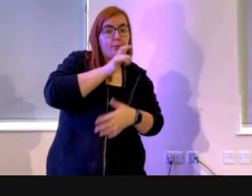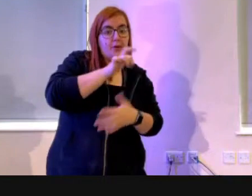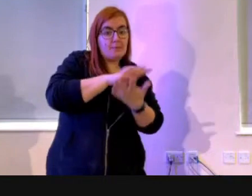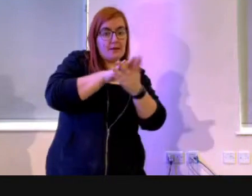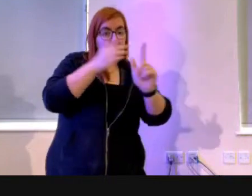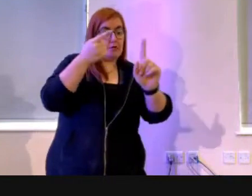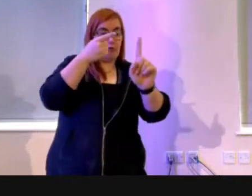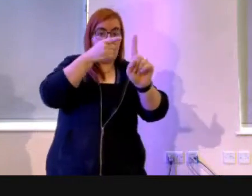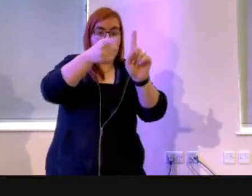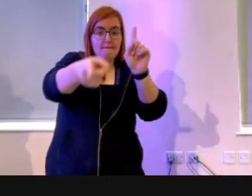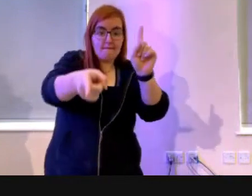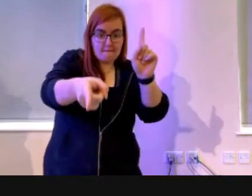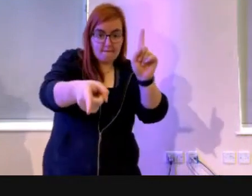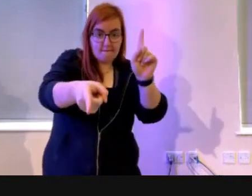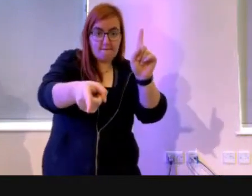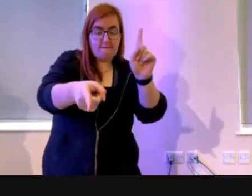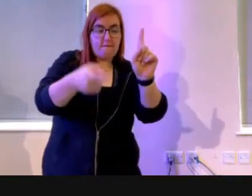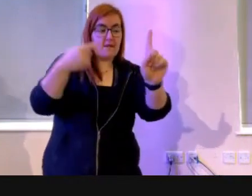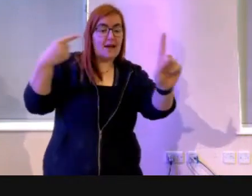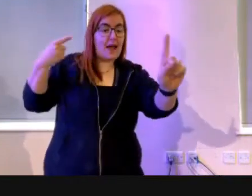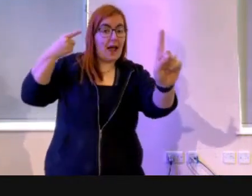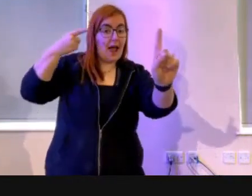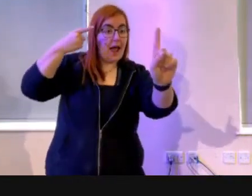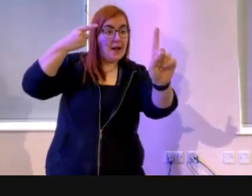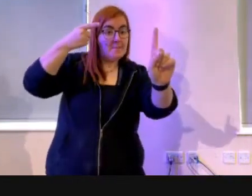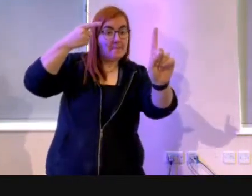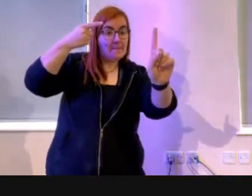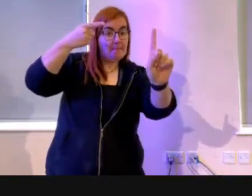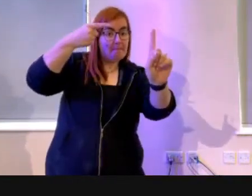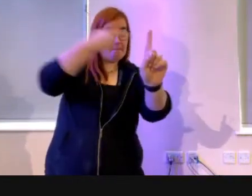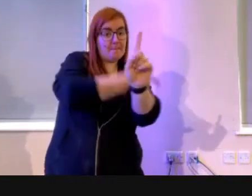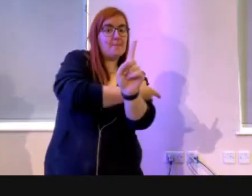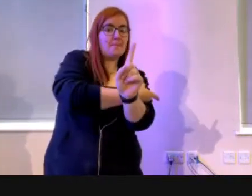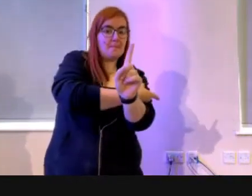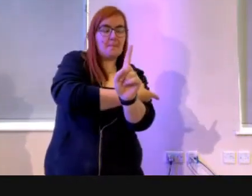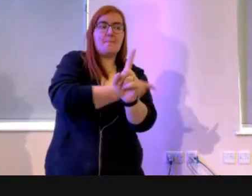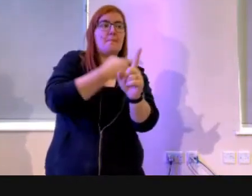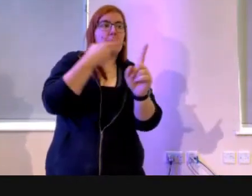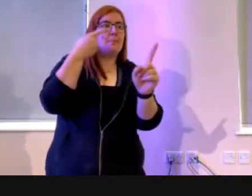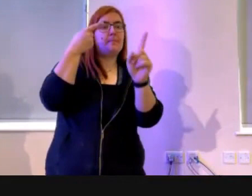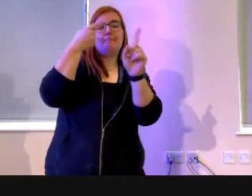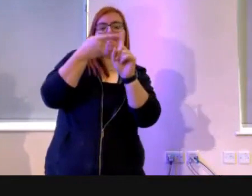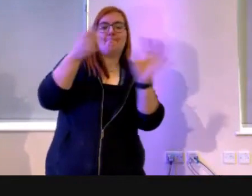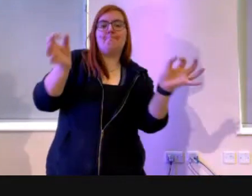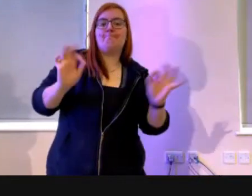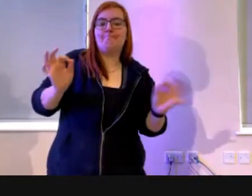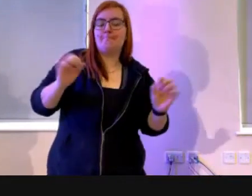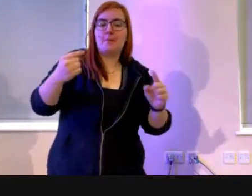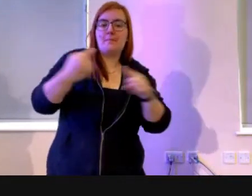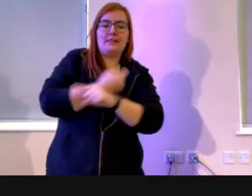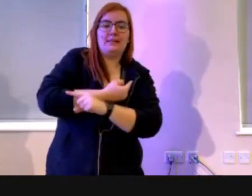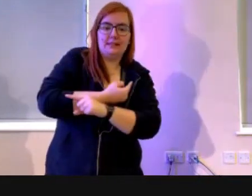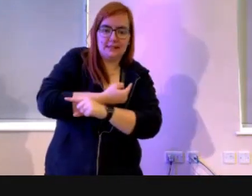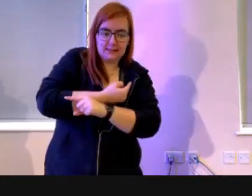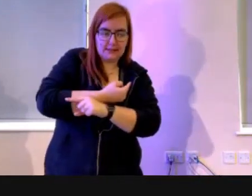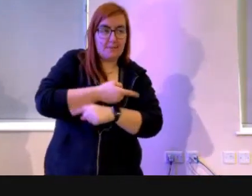goal. You're aiming for the target and you just can't hit it. That is what sin